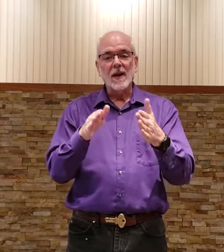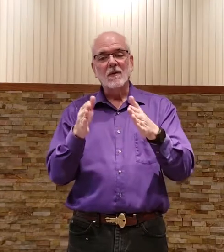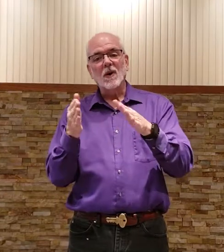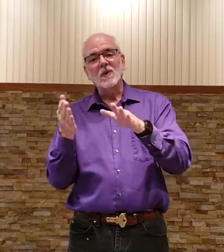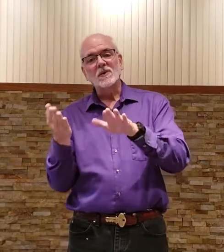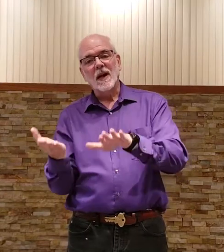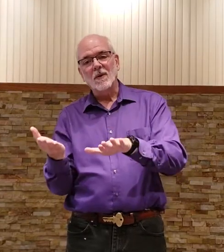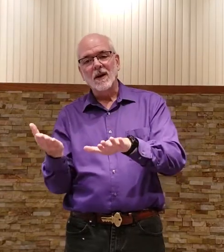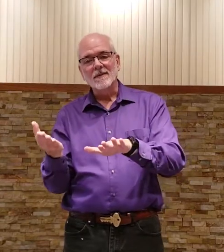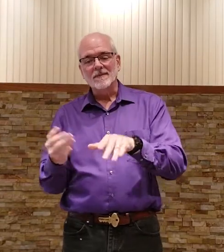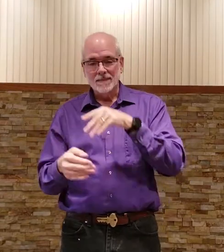and rolls that way